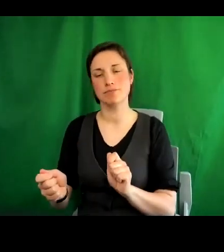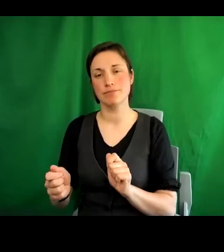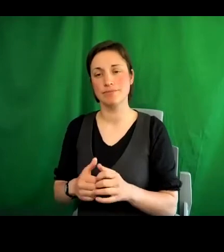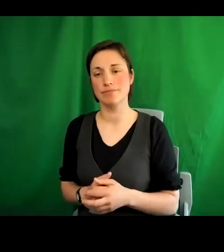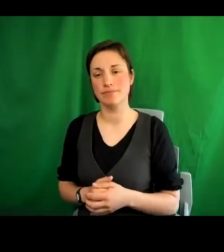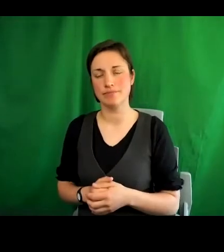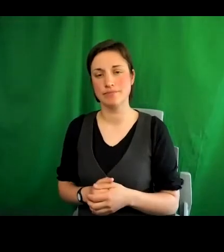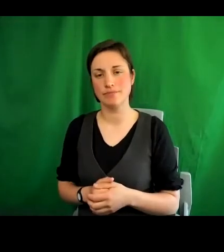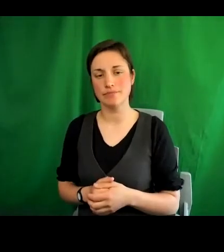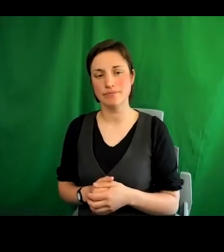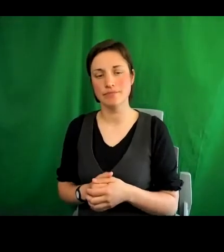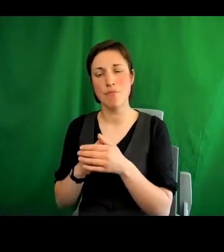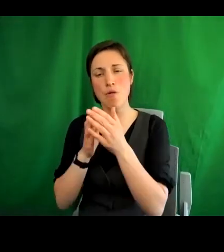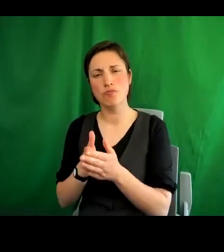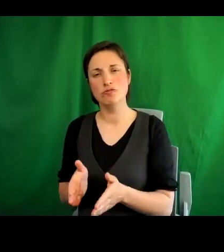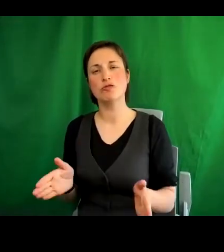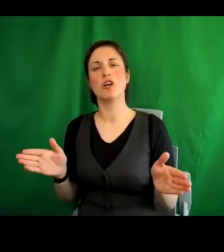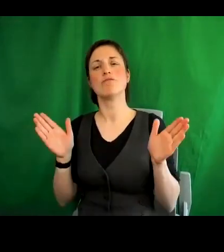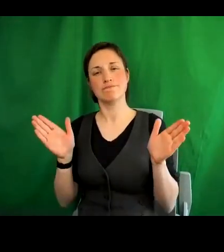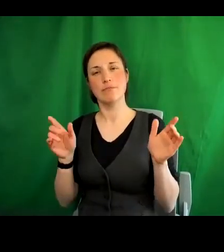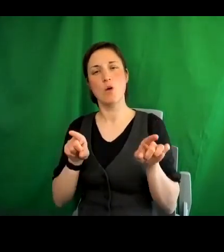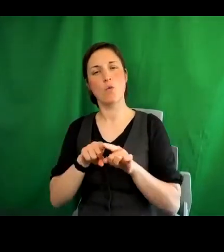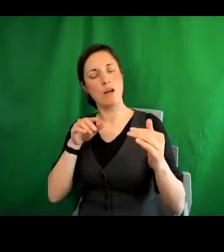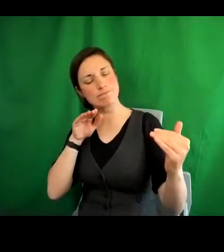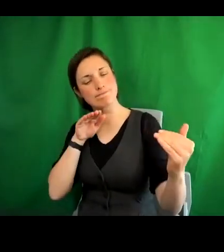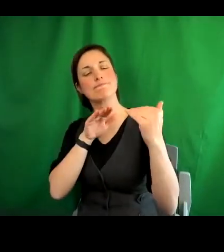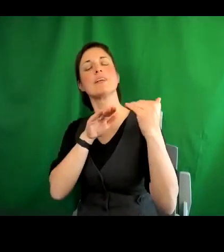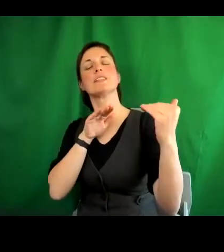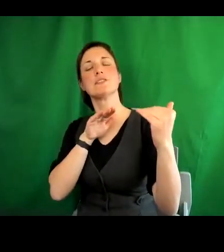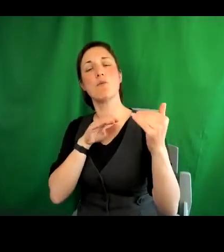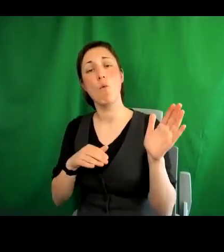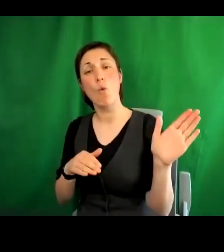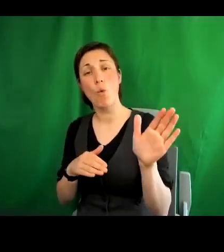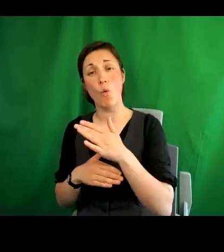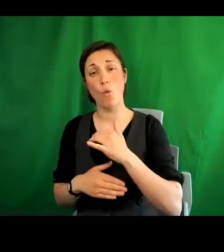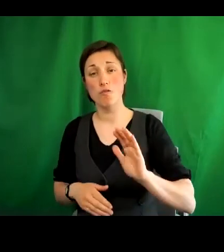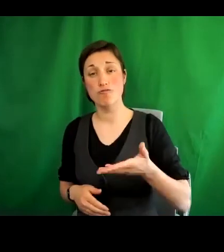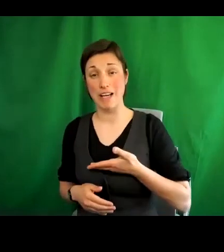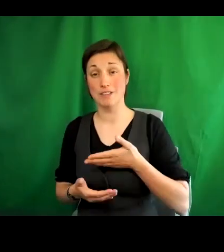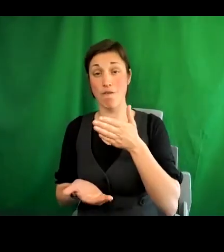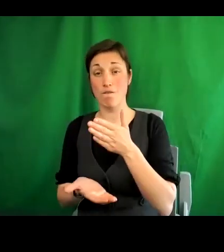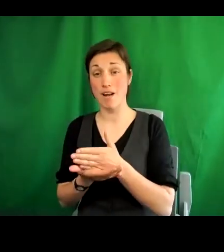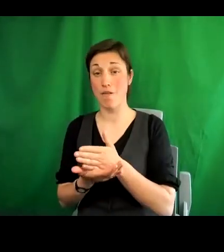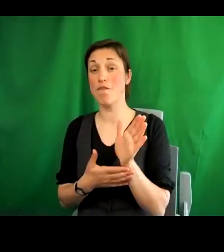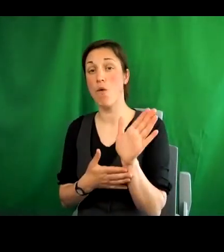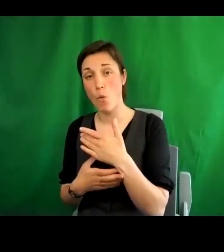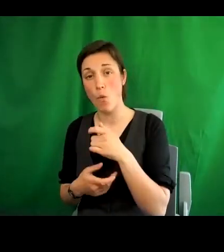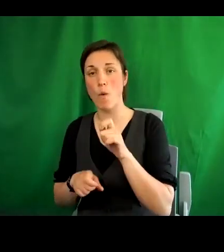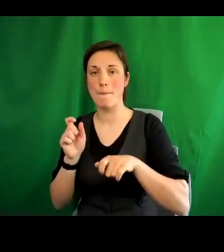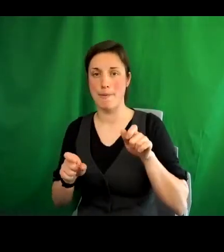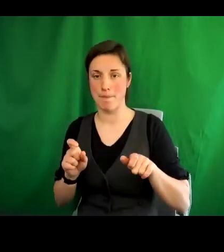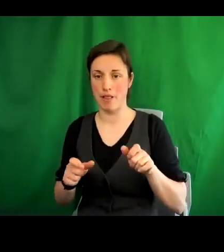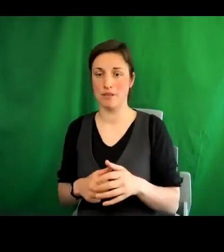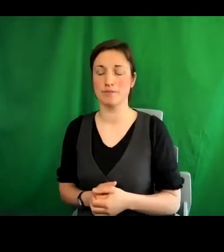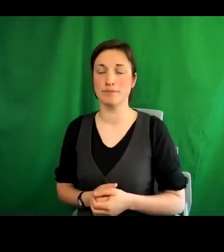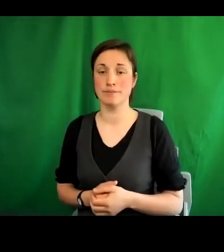there was a shared concern with making all rights real for all people. In Leith, the